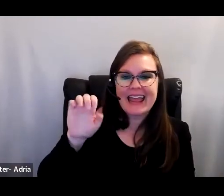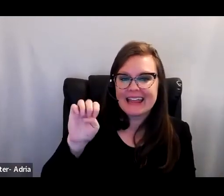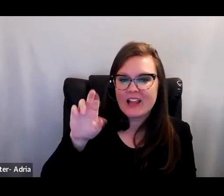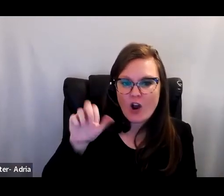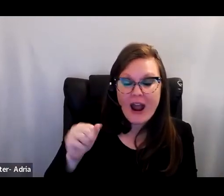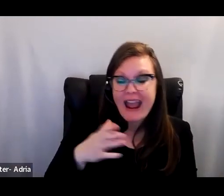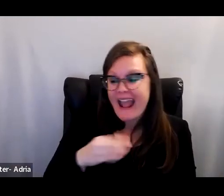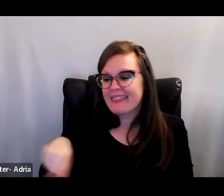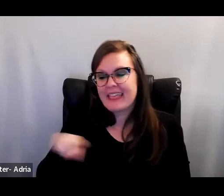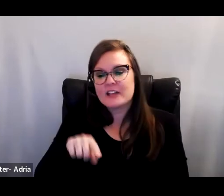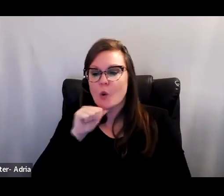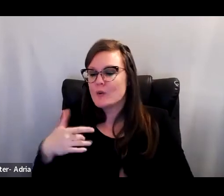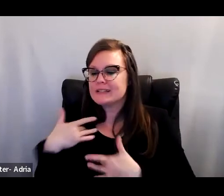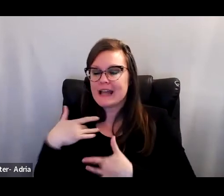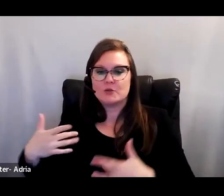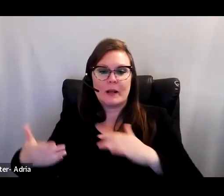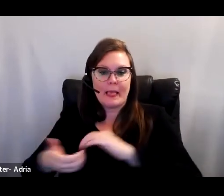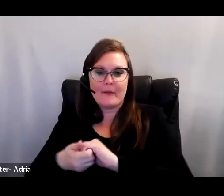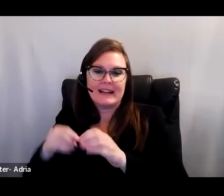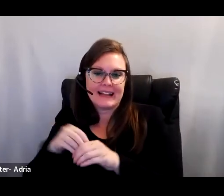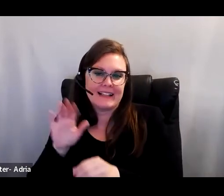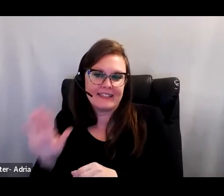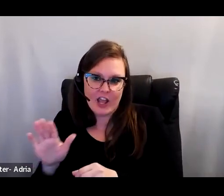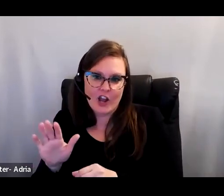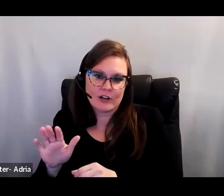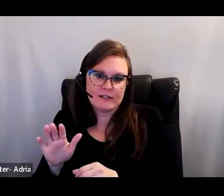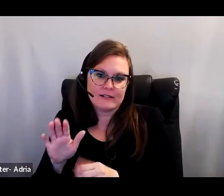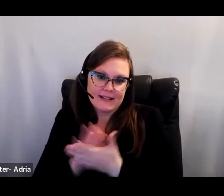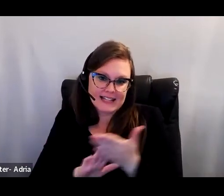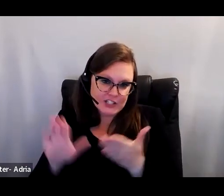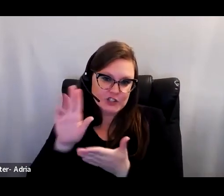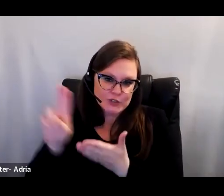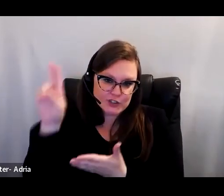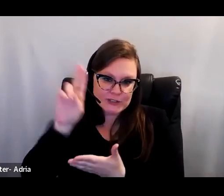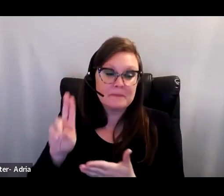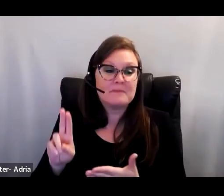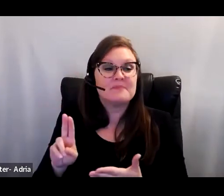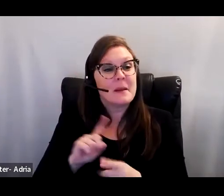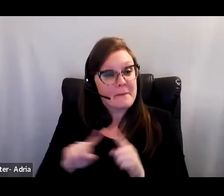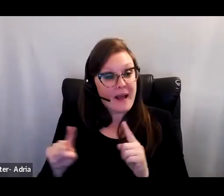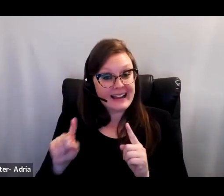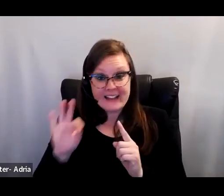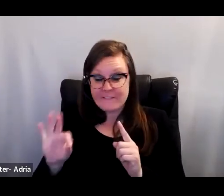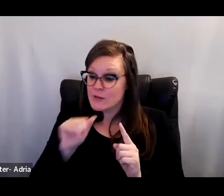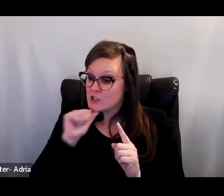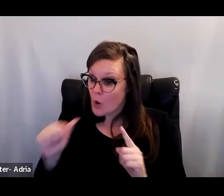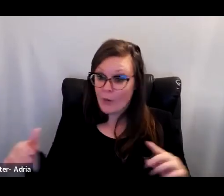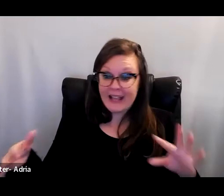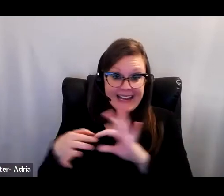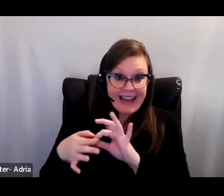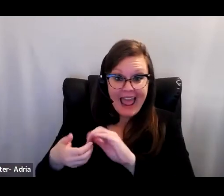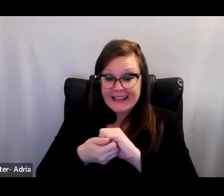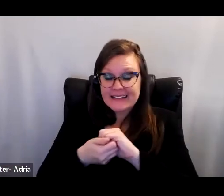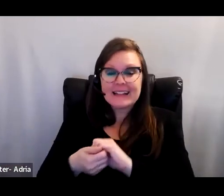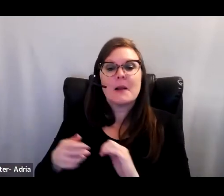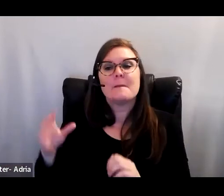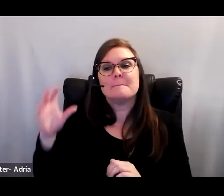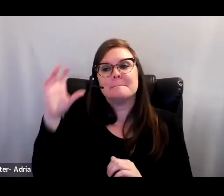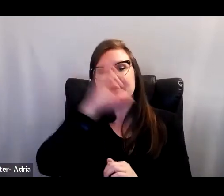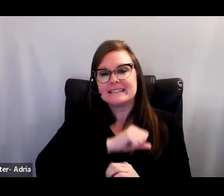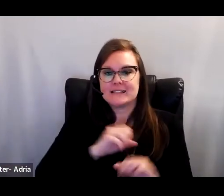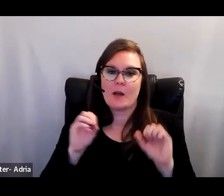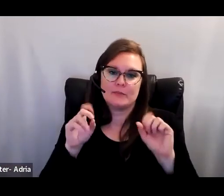their institutions. As my colleagues and I argue, a failure to connect these knowledge bases would constitute a missed opportunity to bring